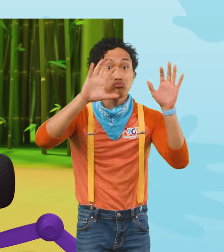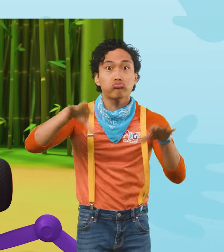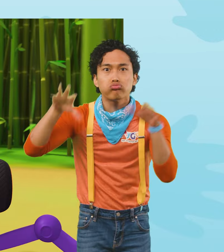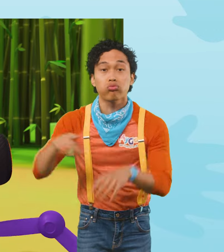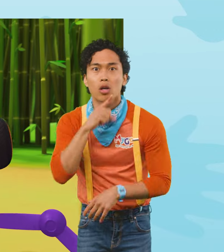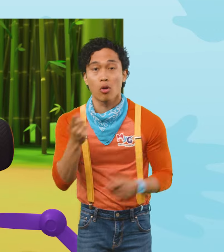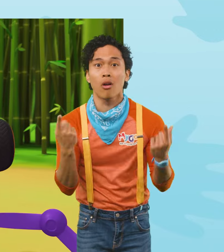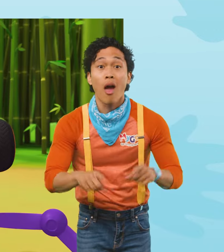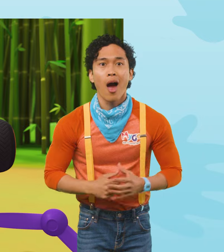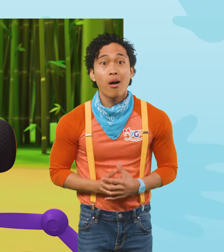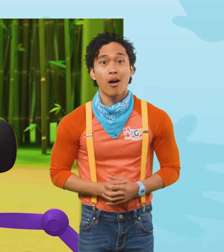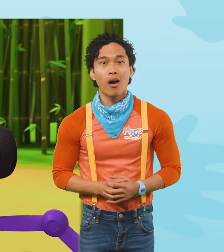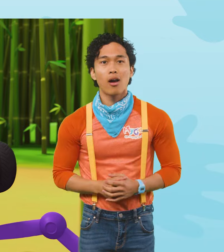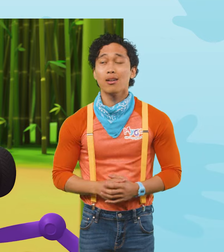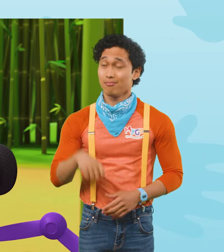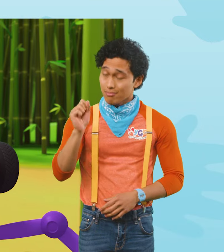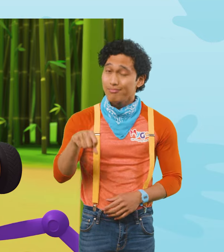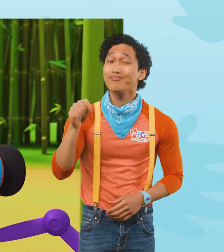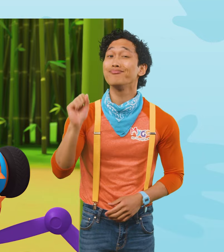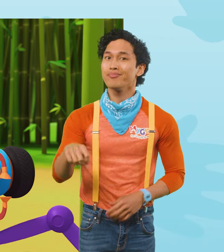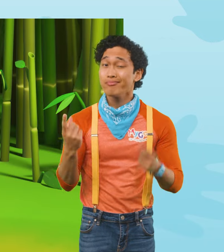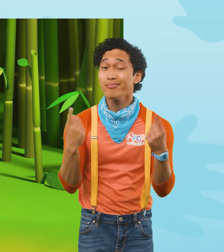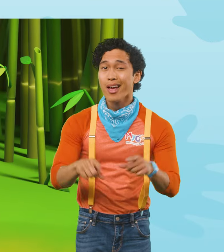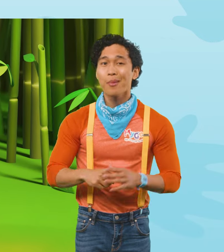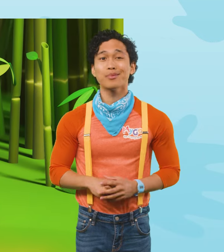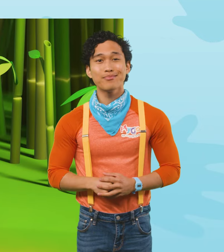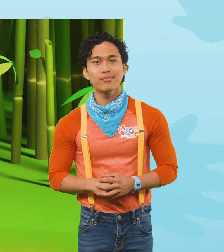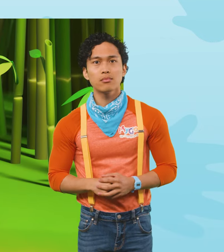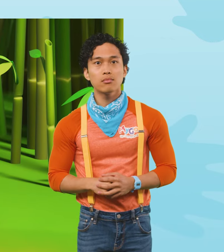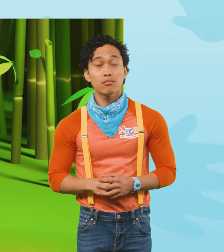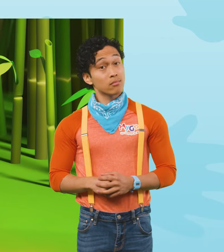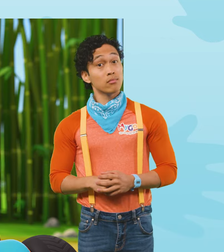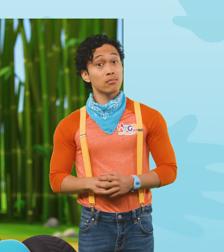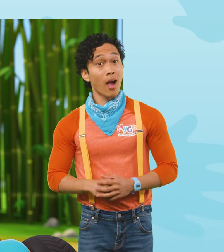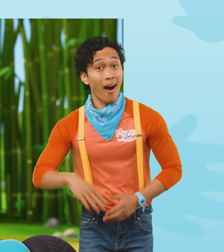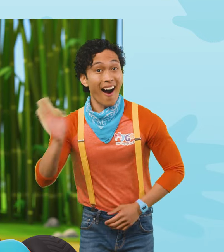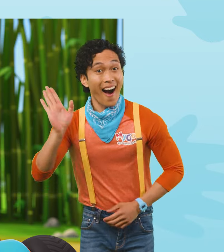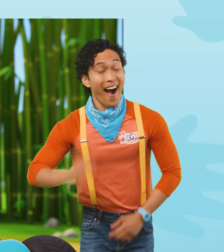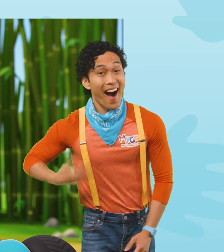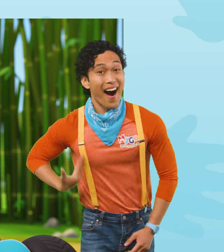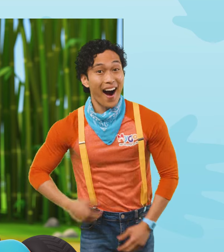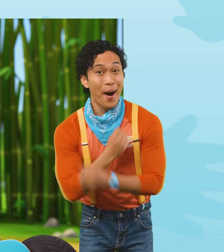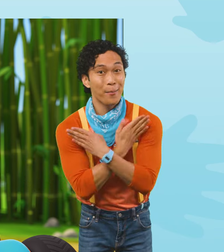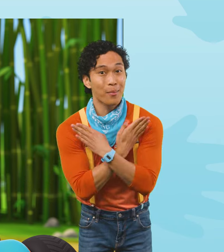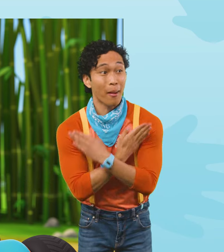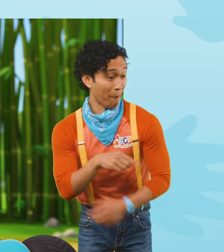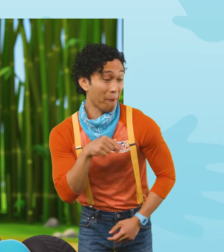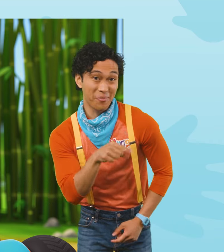a lot of rain here. Yes, we do, actually. Hey! Hey, it's me, Blippi. This is